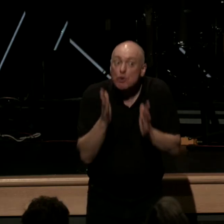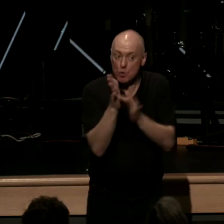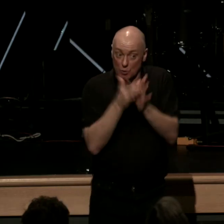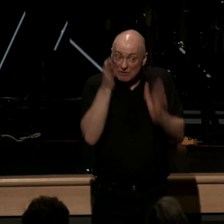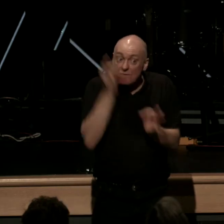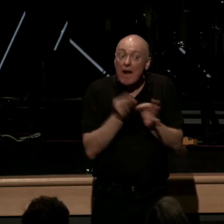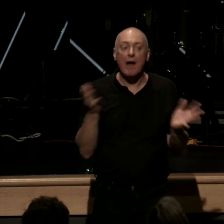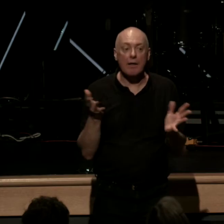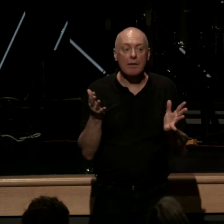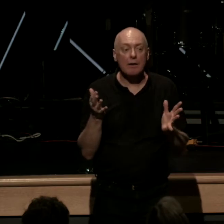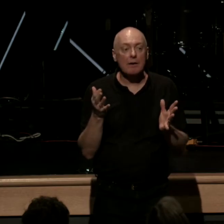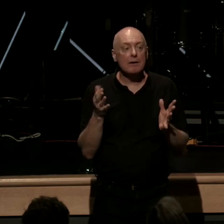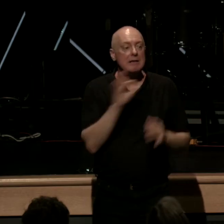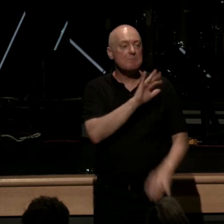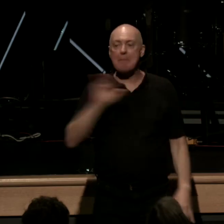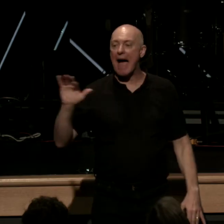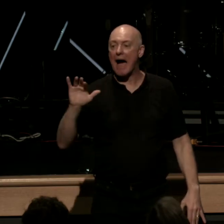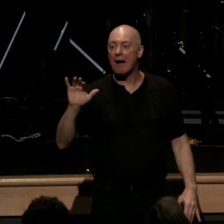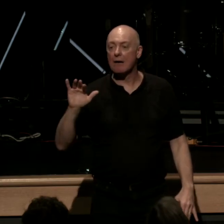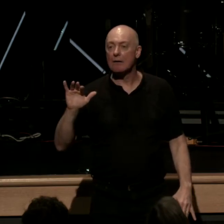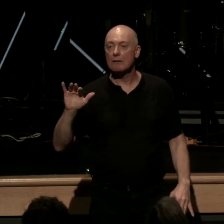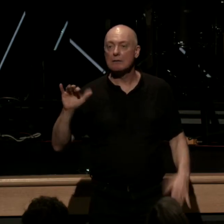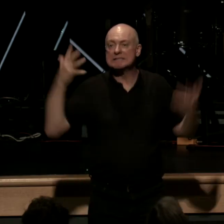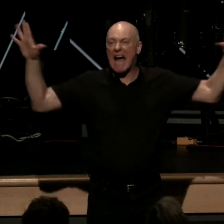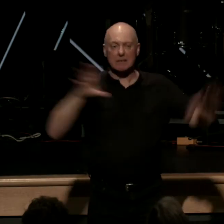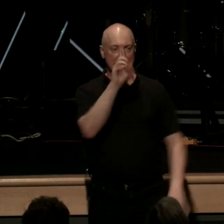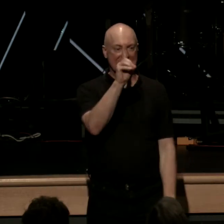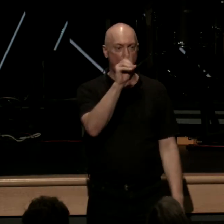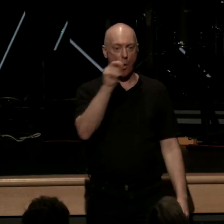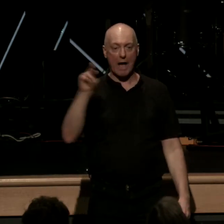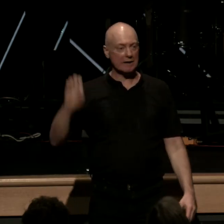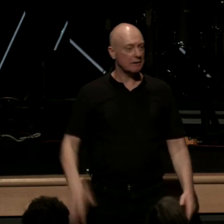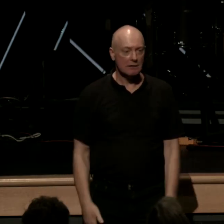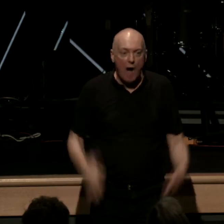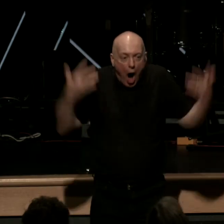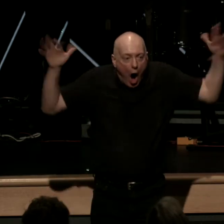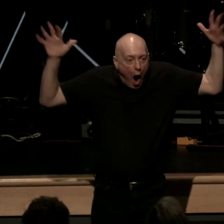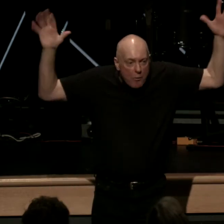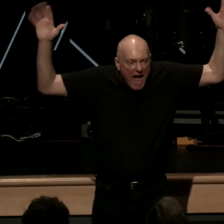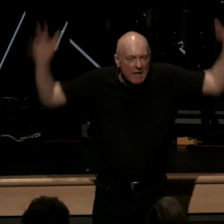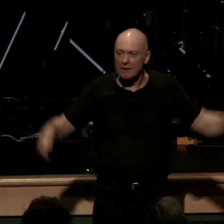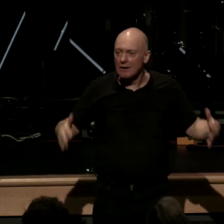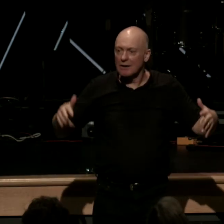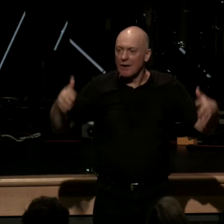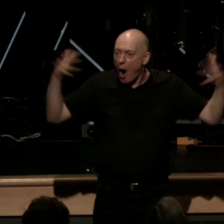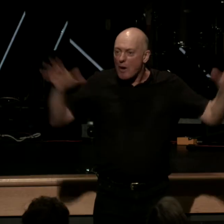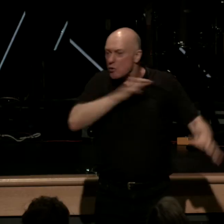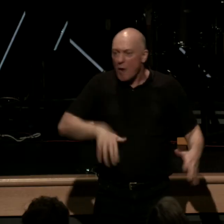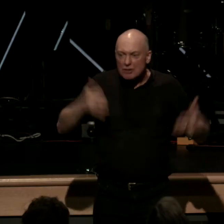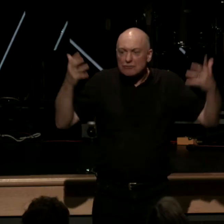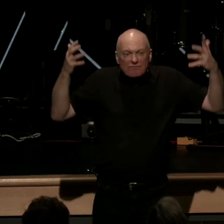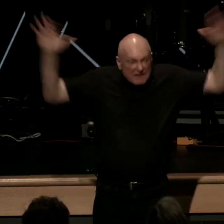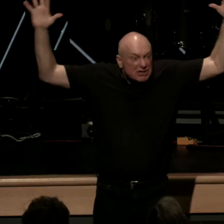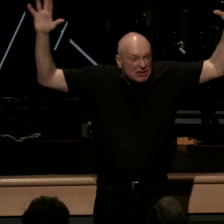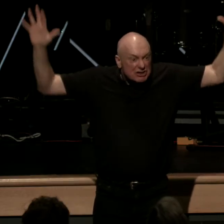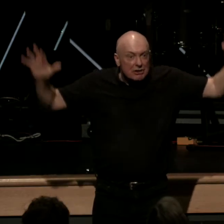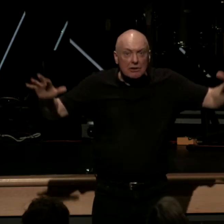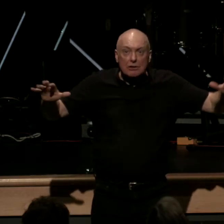is spelt done because it's already been done solo Christo the work is finished